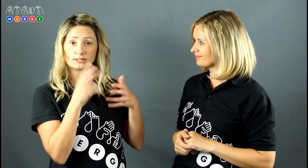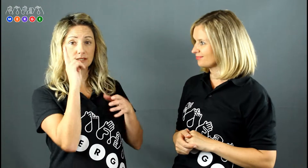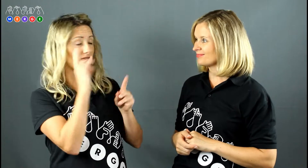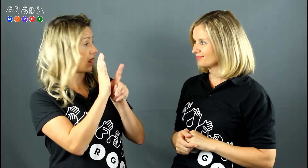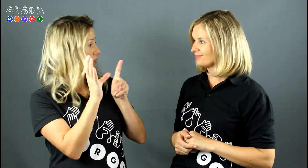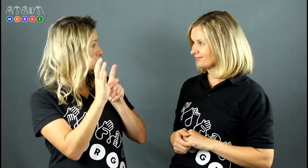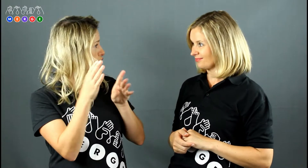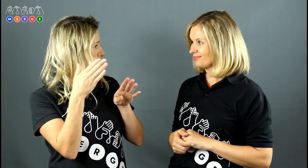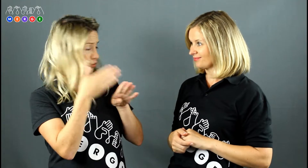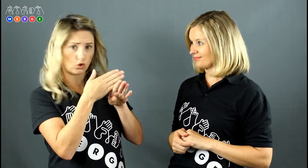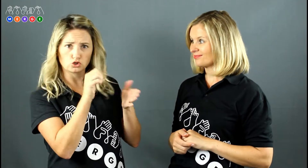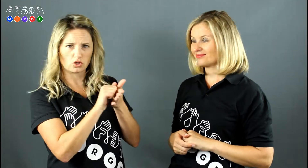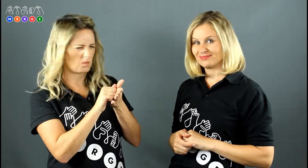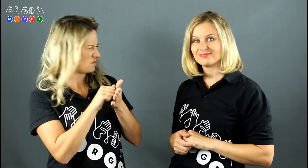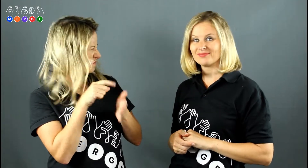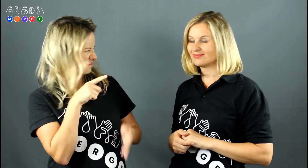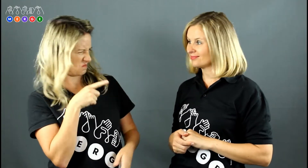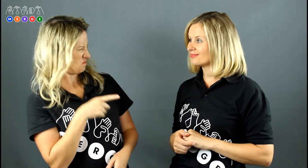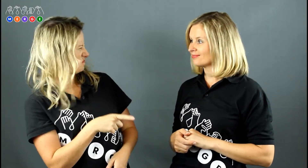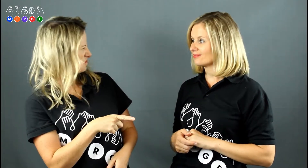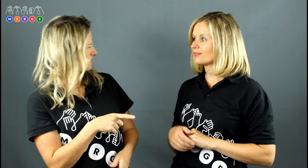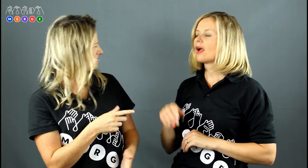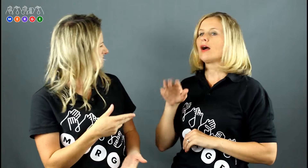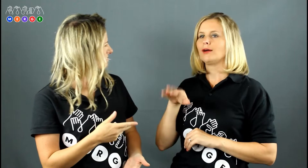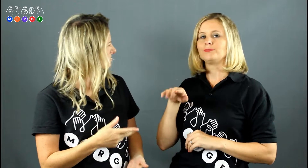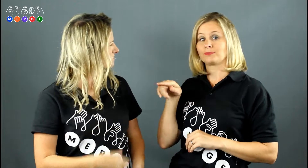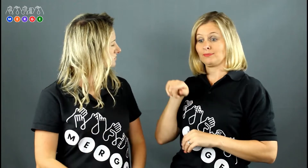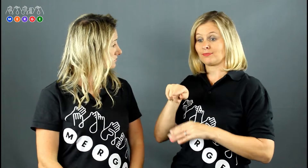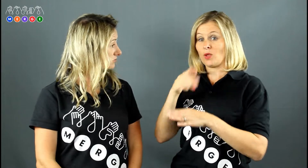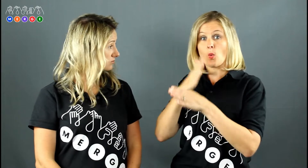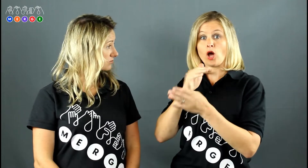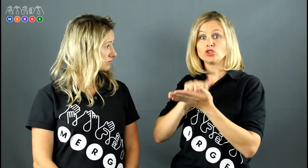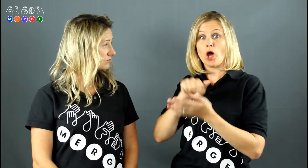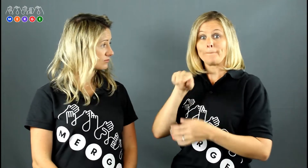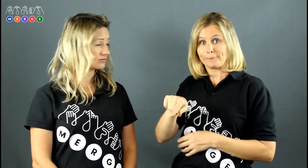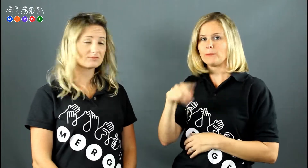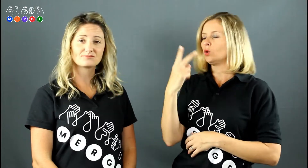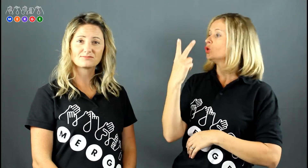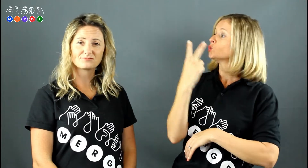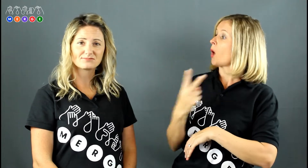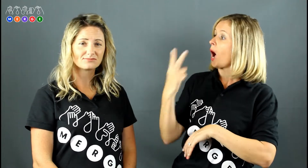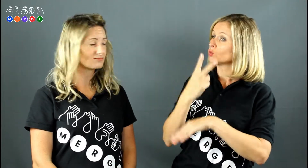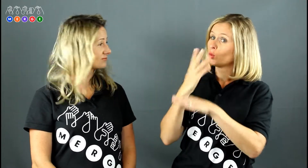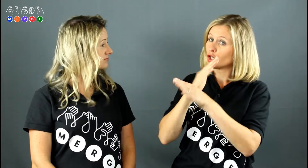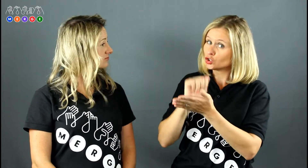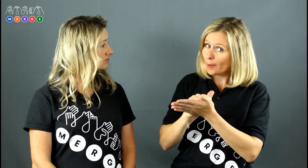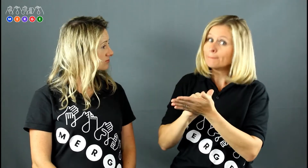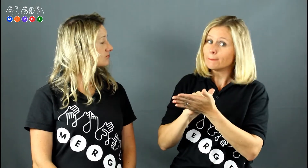Hey, you know Merge New Zealand's Deaf Culture workshop. What does that entail? Well, it's a two-hour workshop